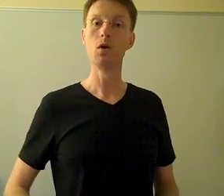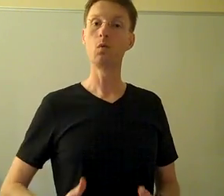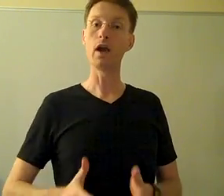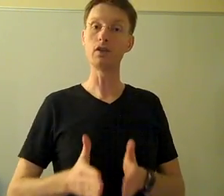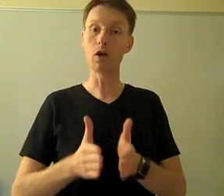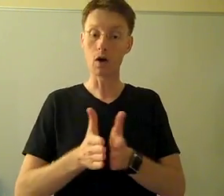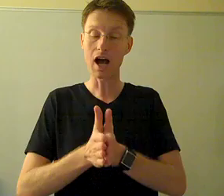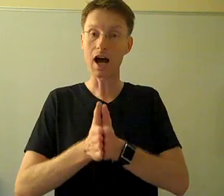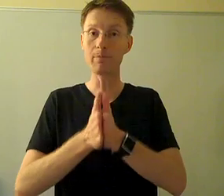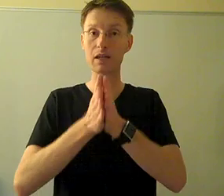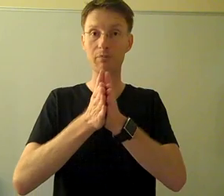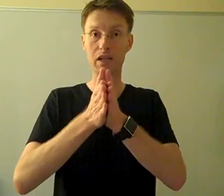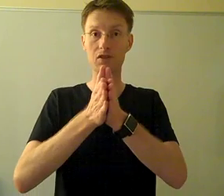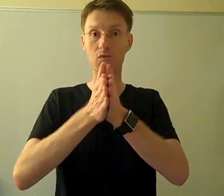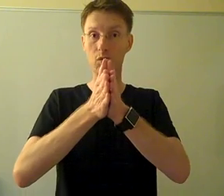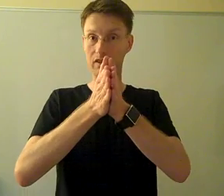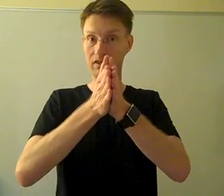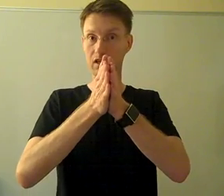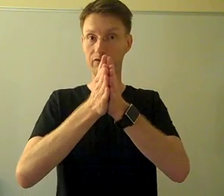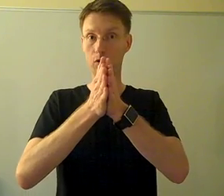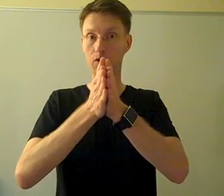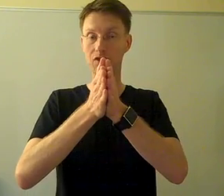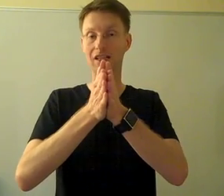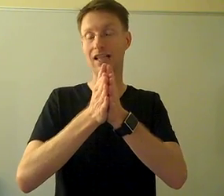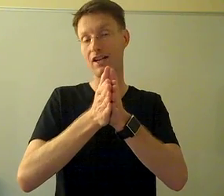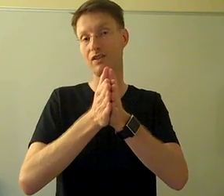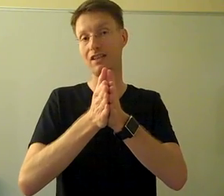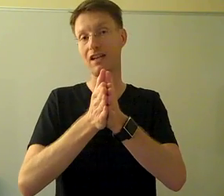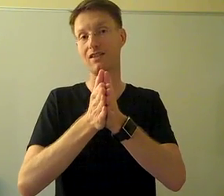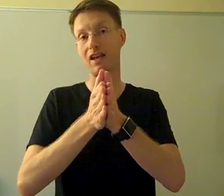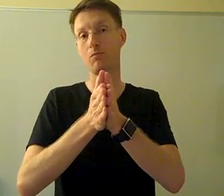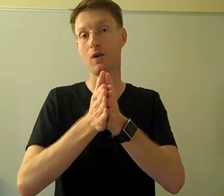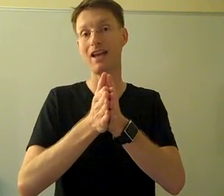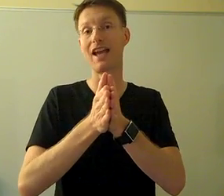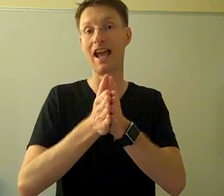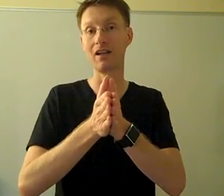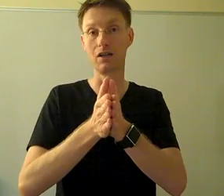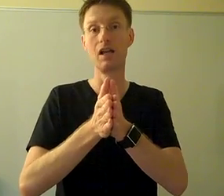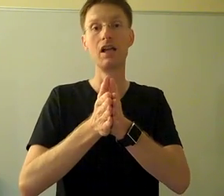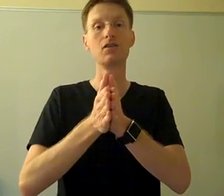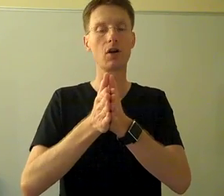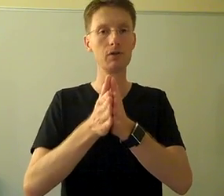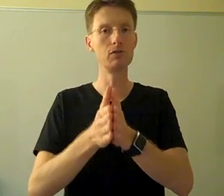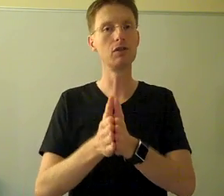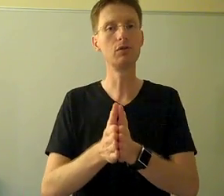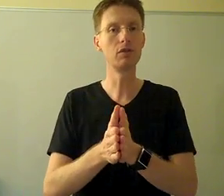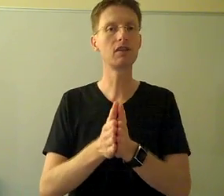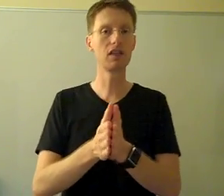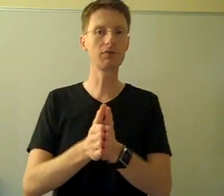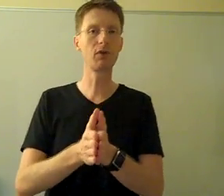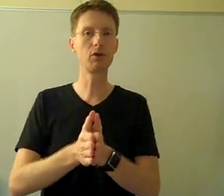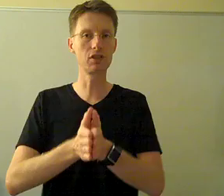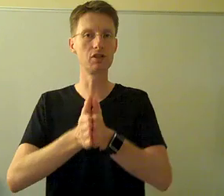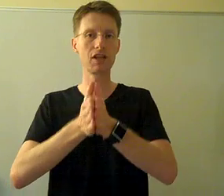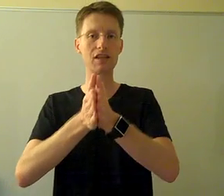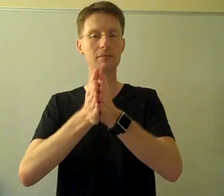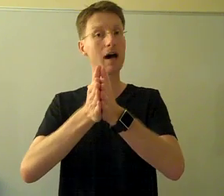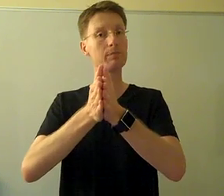When you go up in pitch with thick folds, it'll actually tend to sound more like anger, so if you do thick folds and you take them up